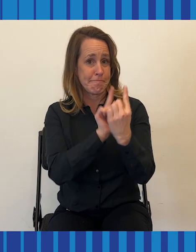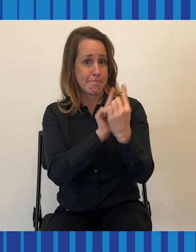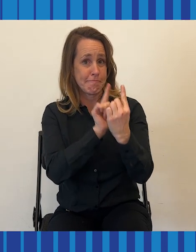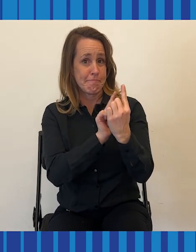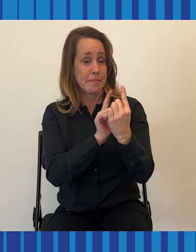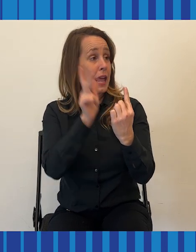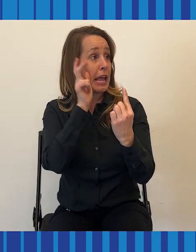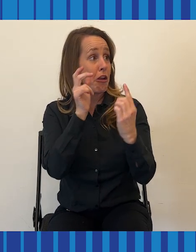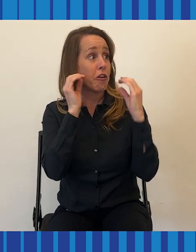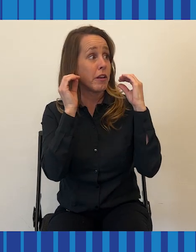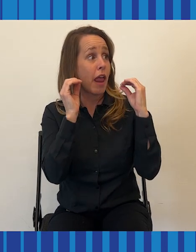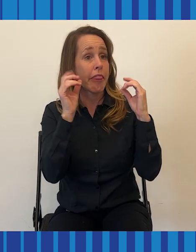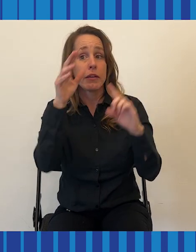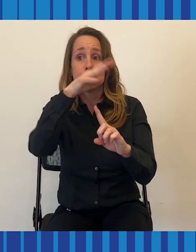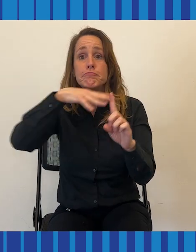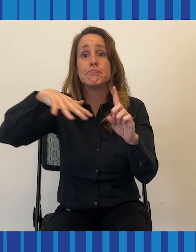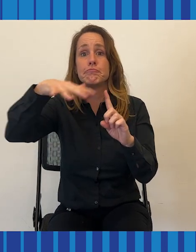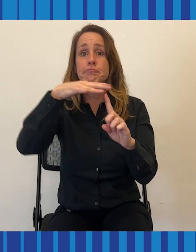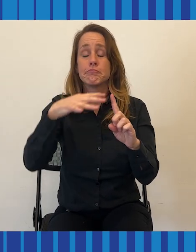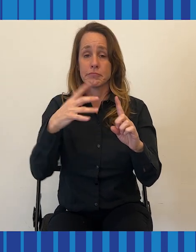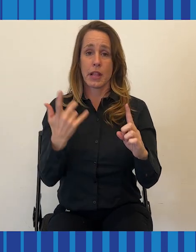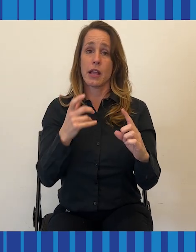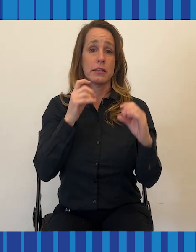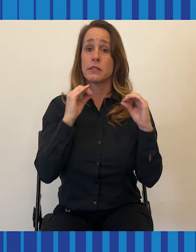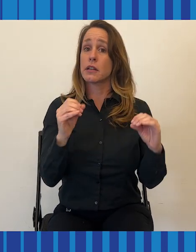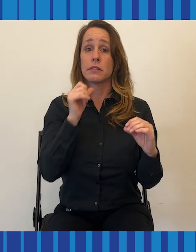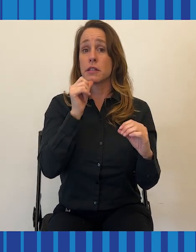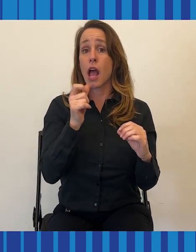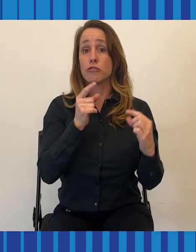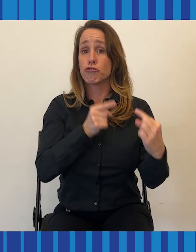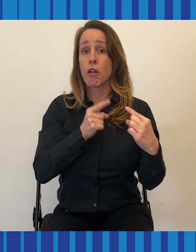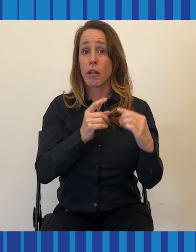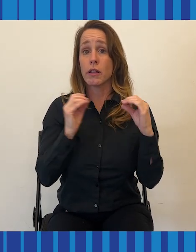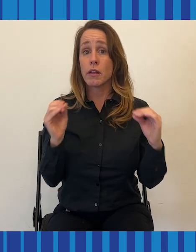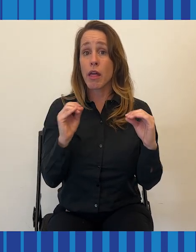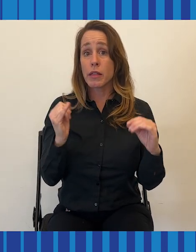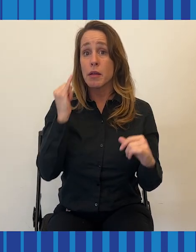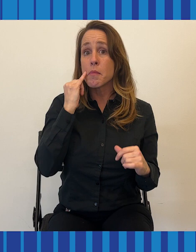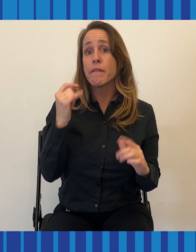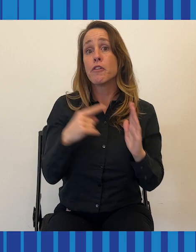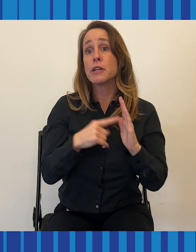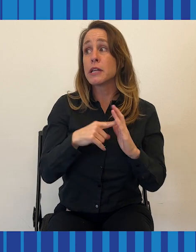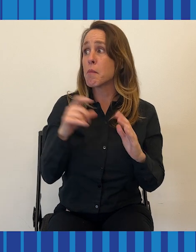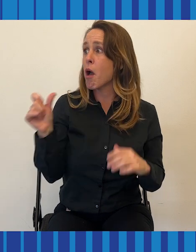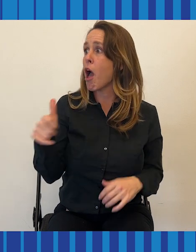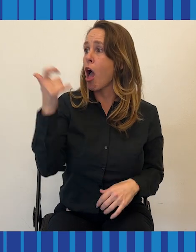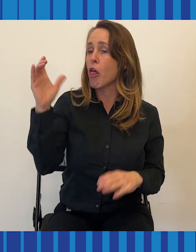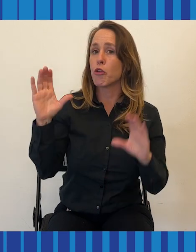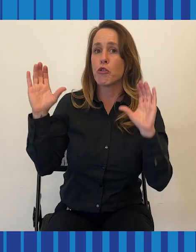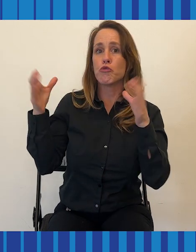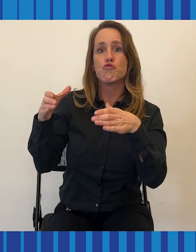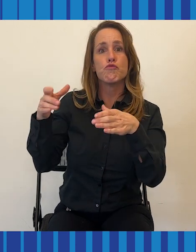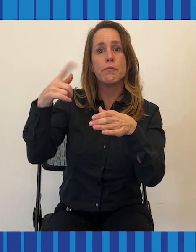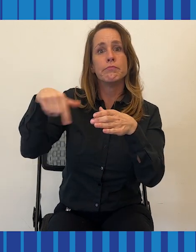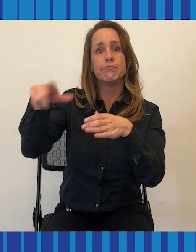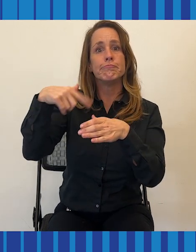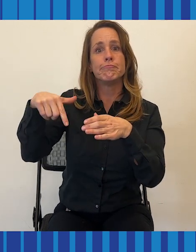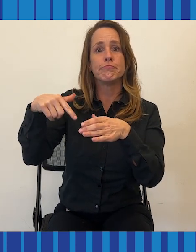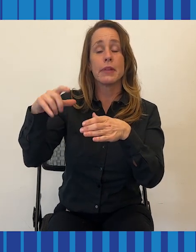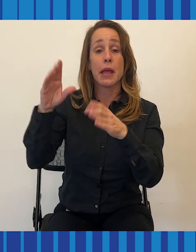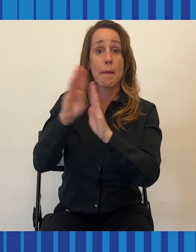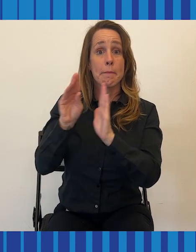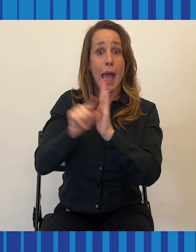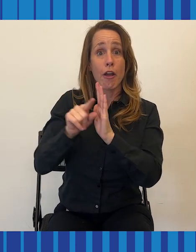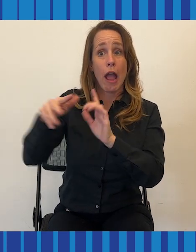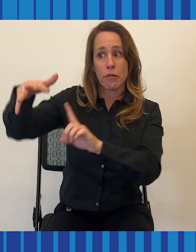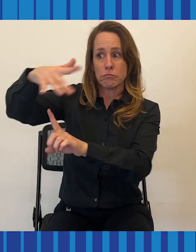I'm right here with you one on one. We can't hear anything else. I'm having no trouble hearing you. Whenever you have a group of